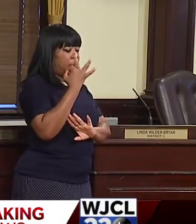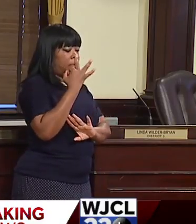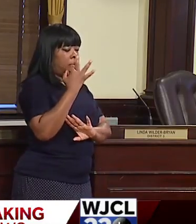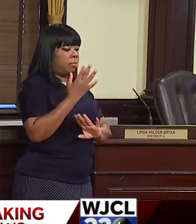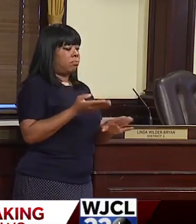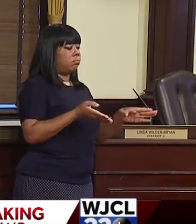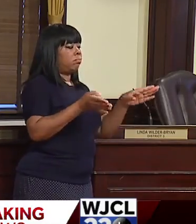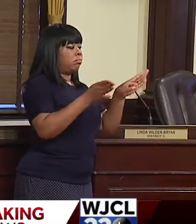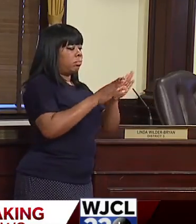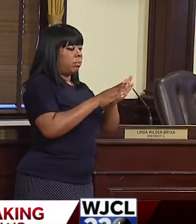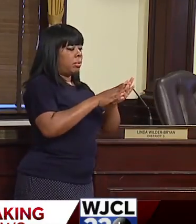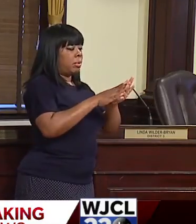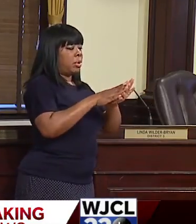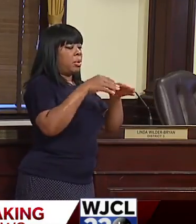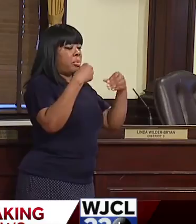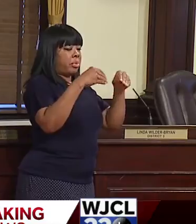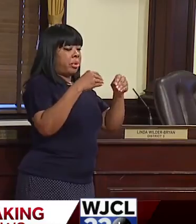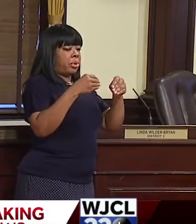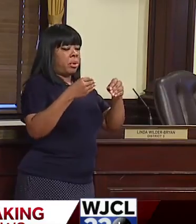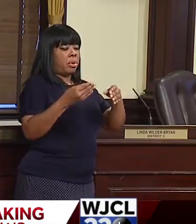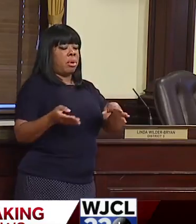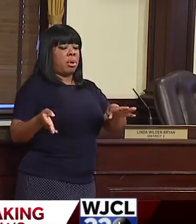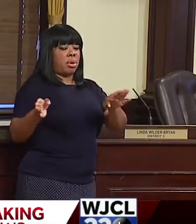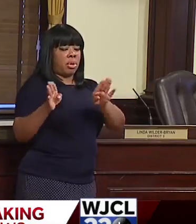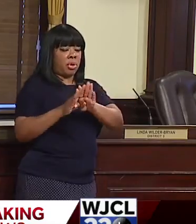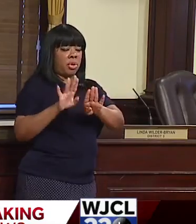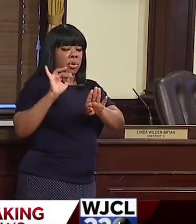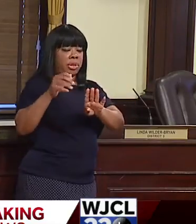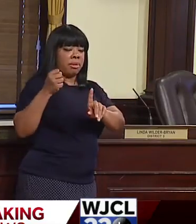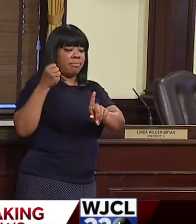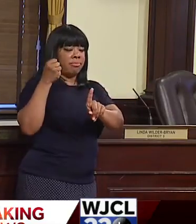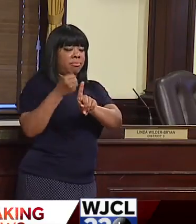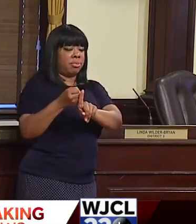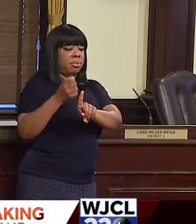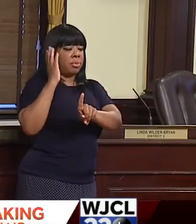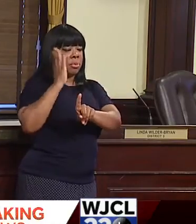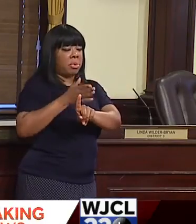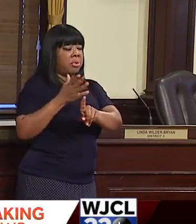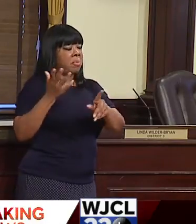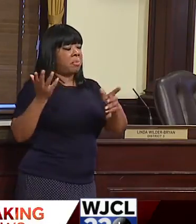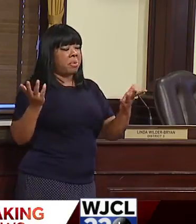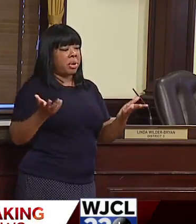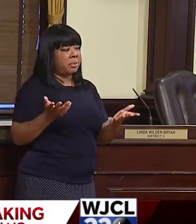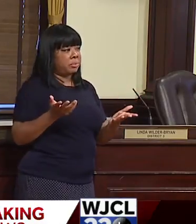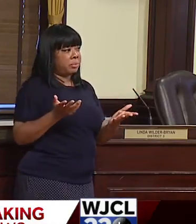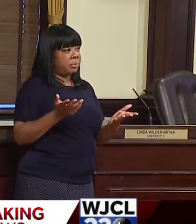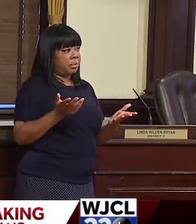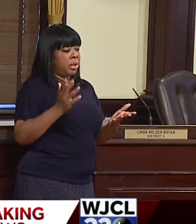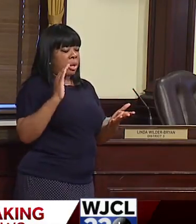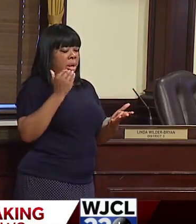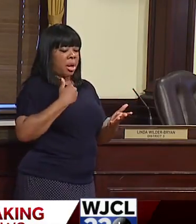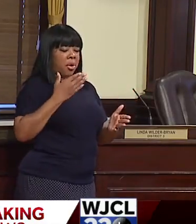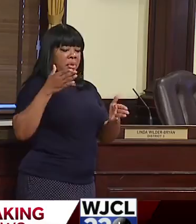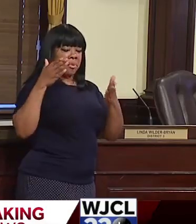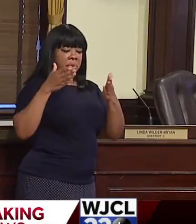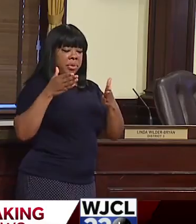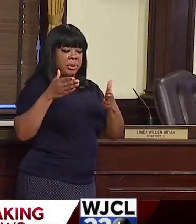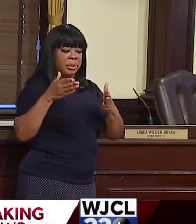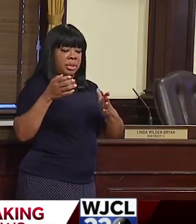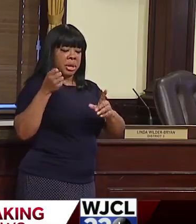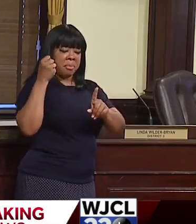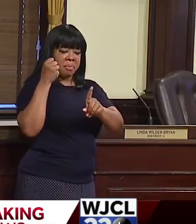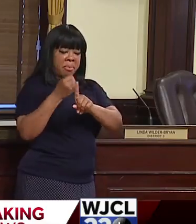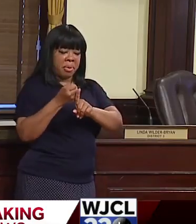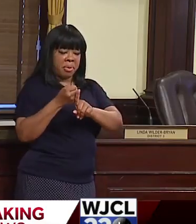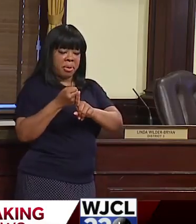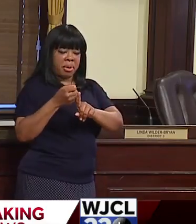with the end game in mind. We have to be able to, um, look at it very